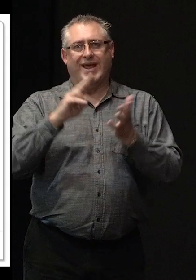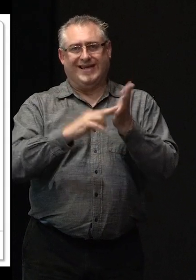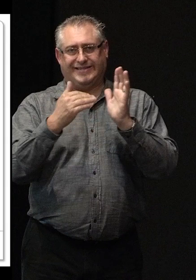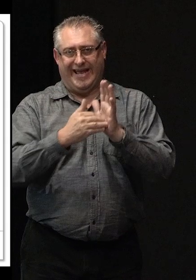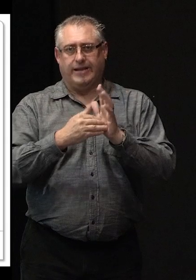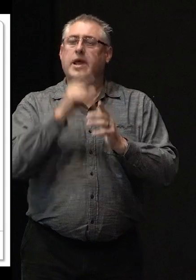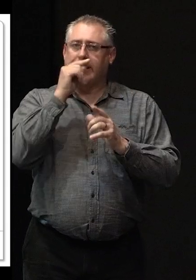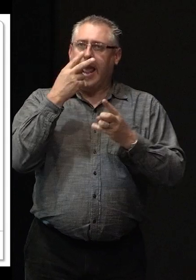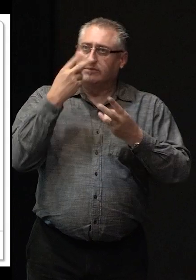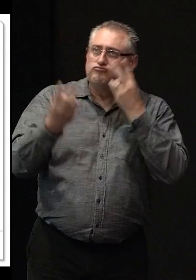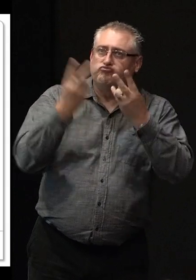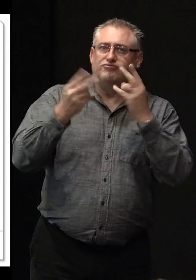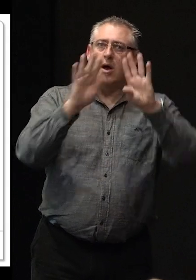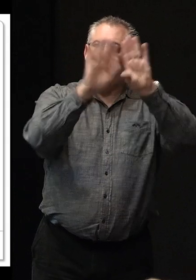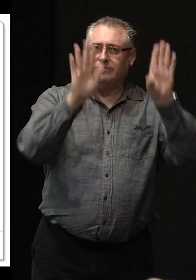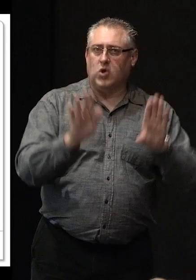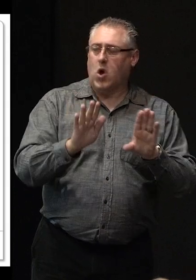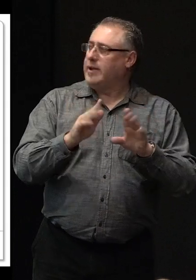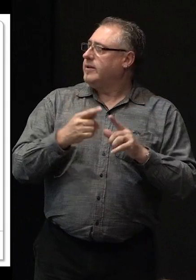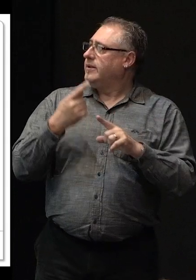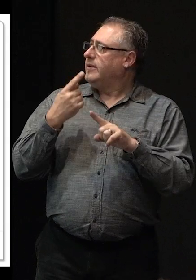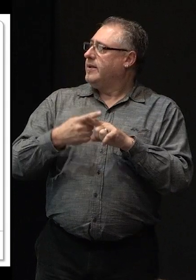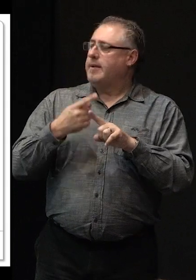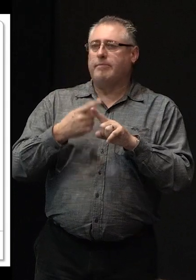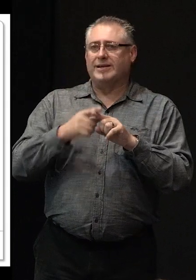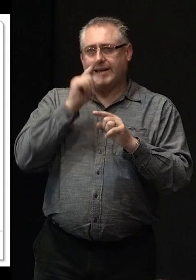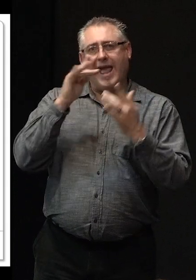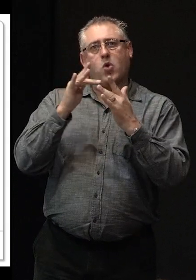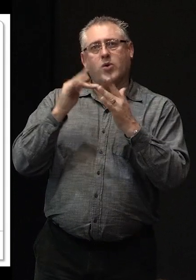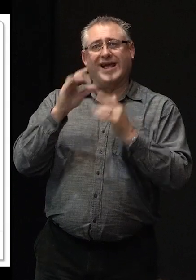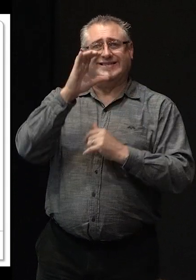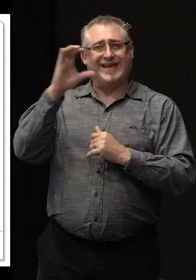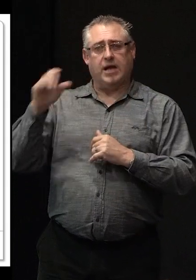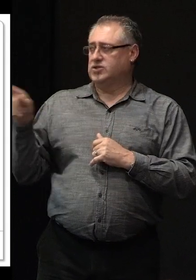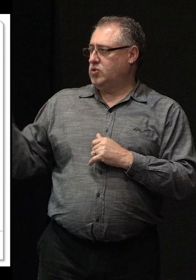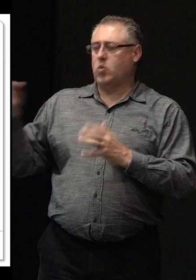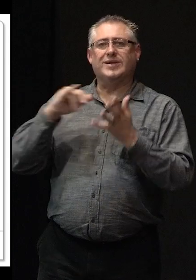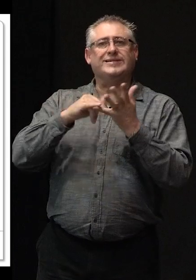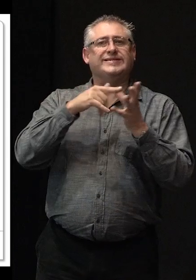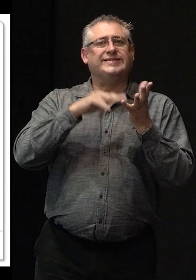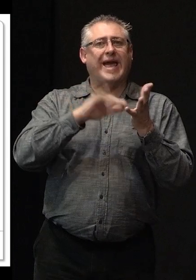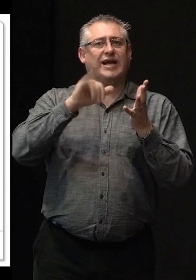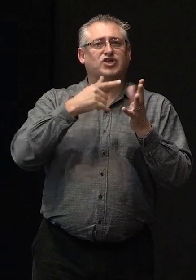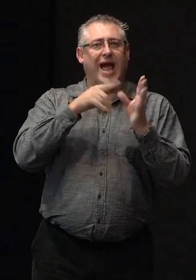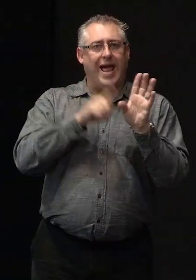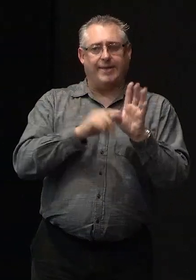and also you can get in contact with Sanjay and his friends at Christchurch City Council